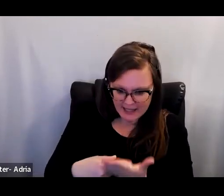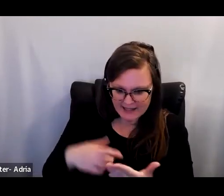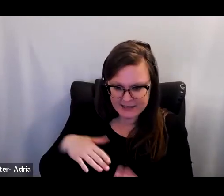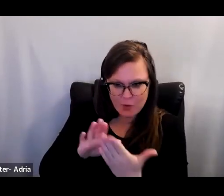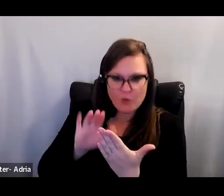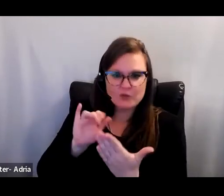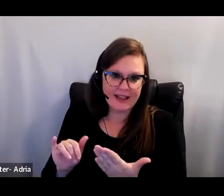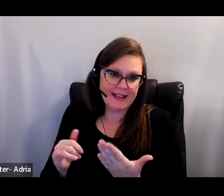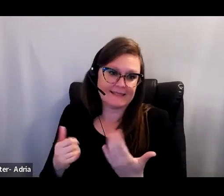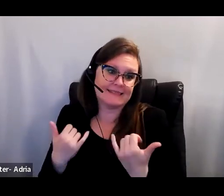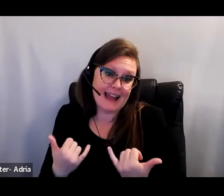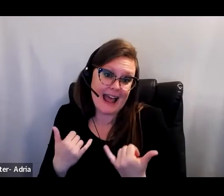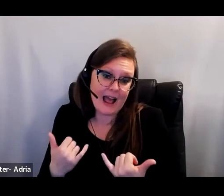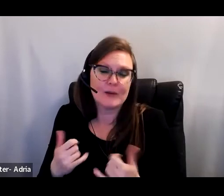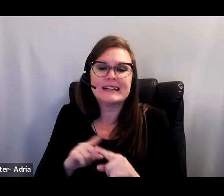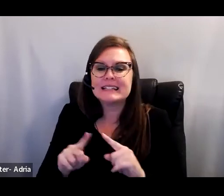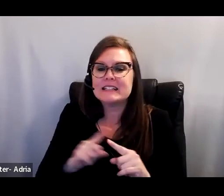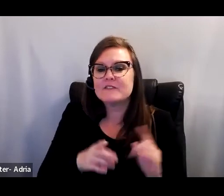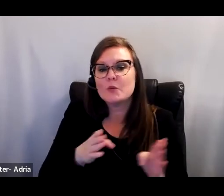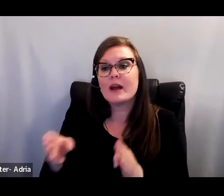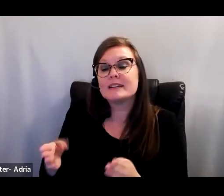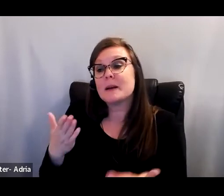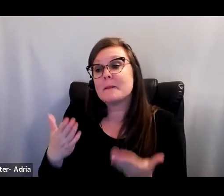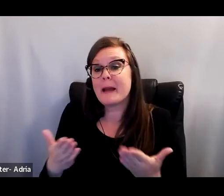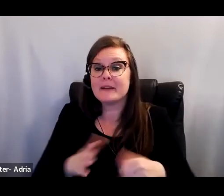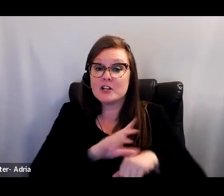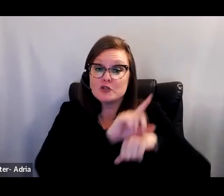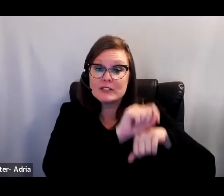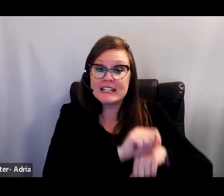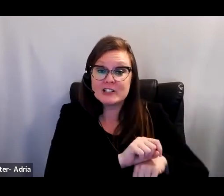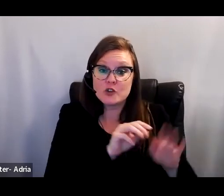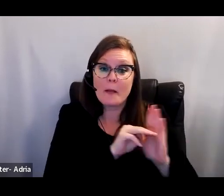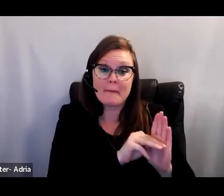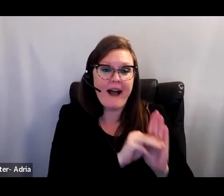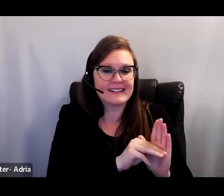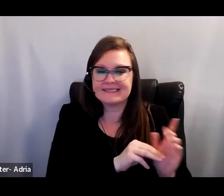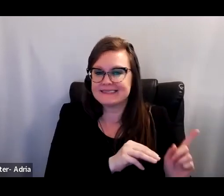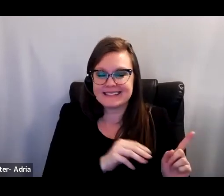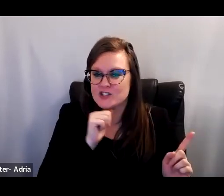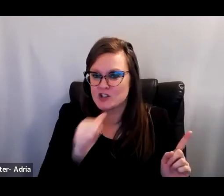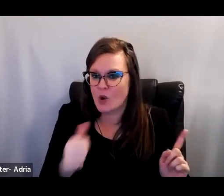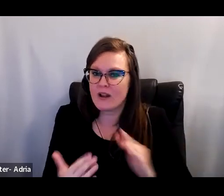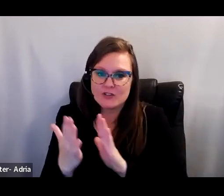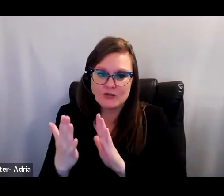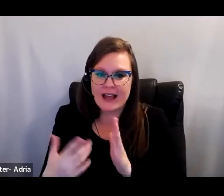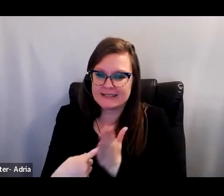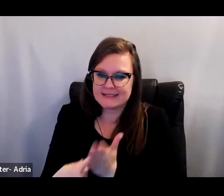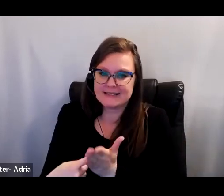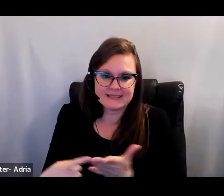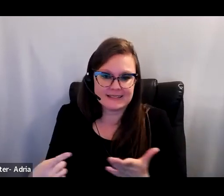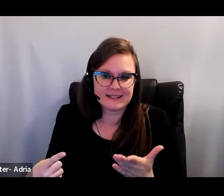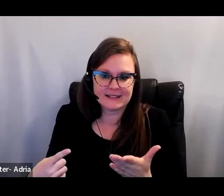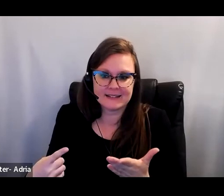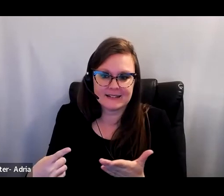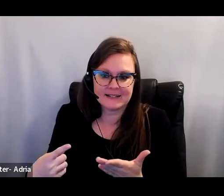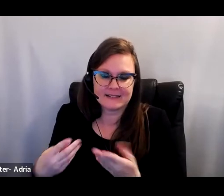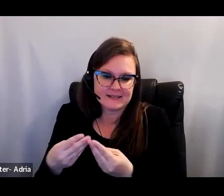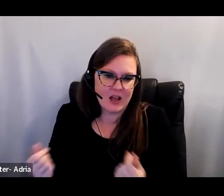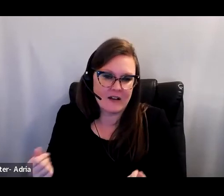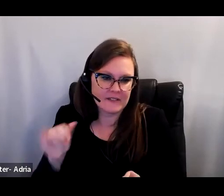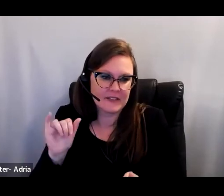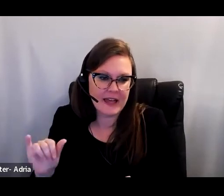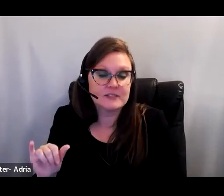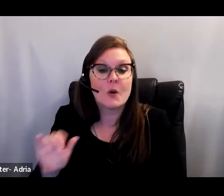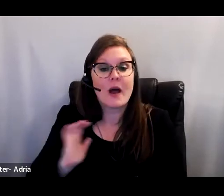in ways that traditional models may not. In collaboration with teachers, our team co-designed a